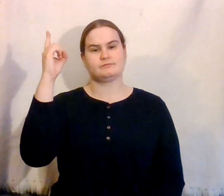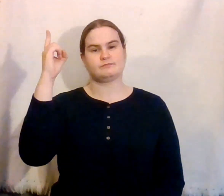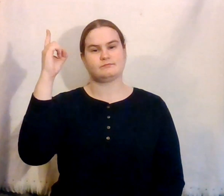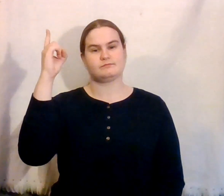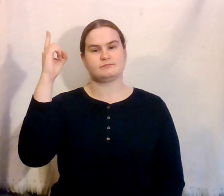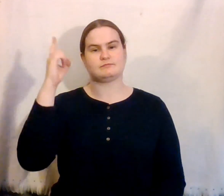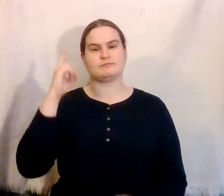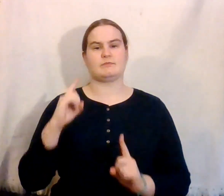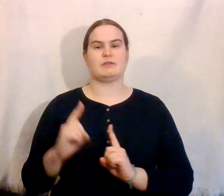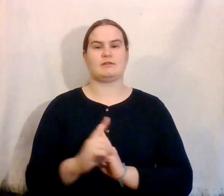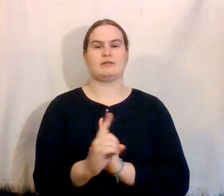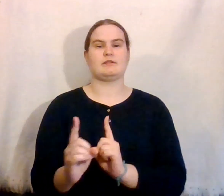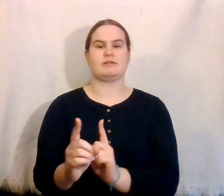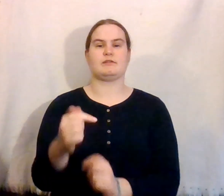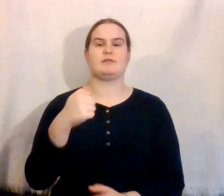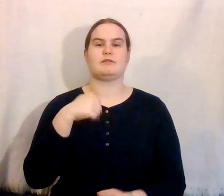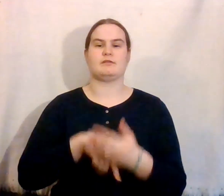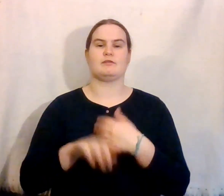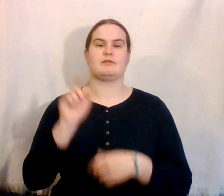The love I will